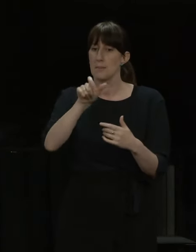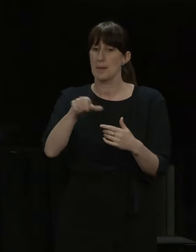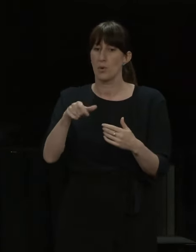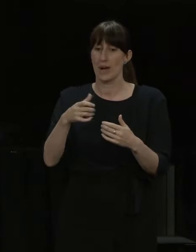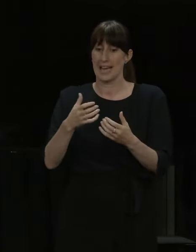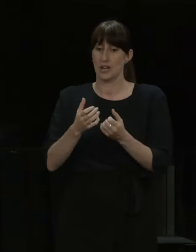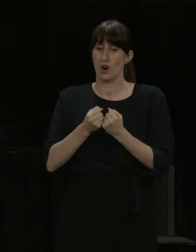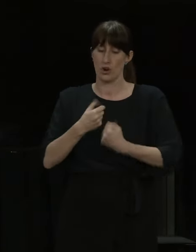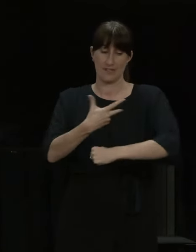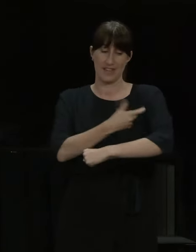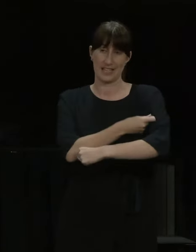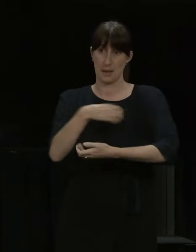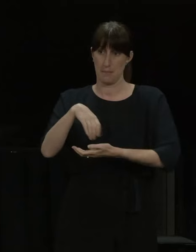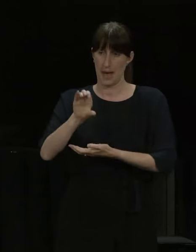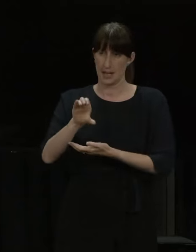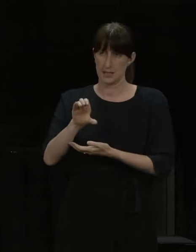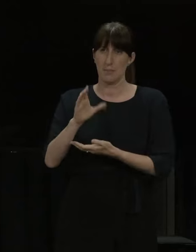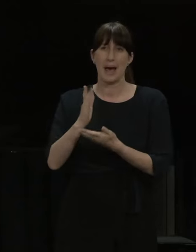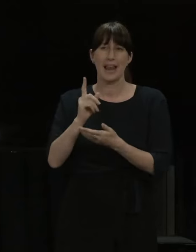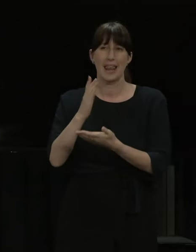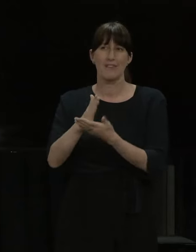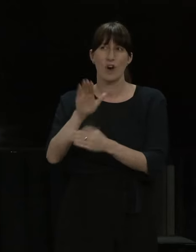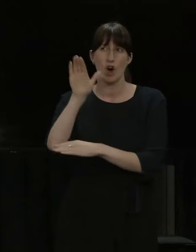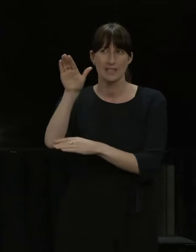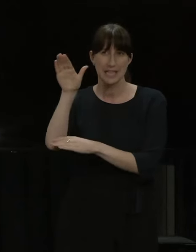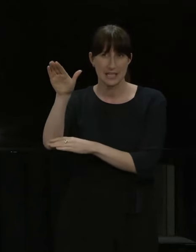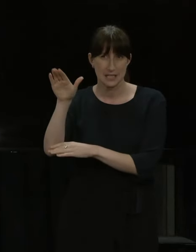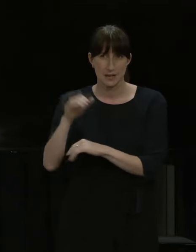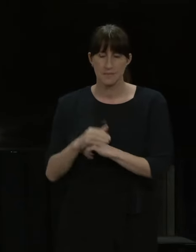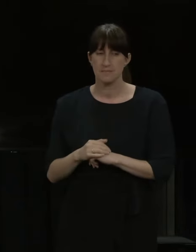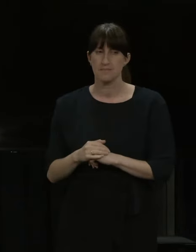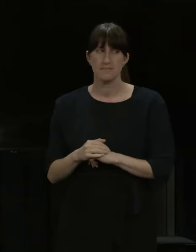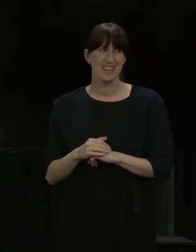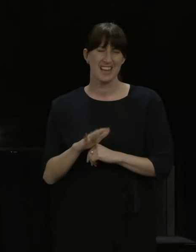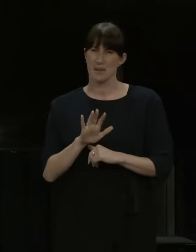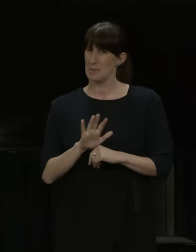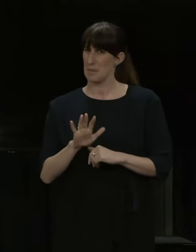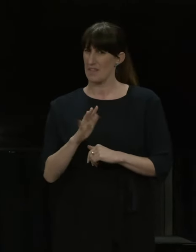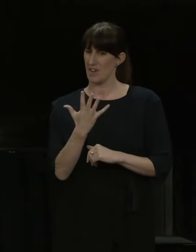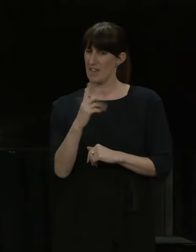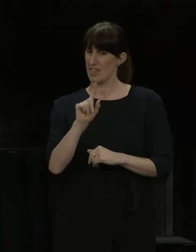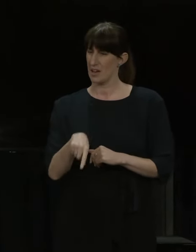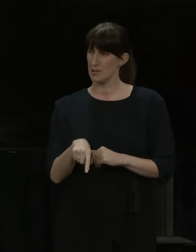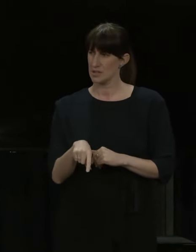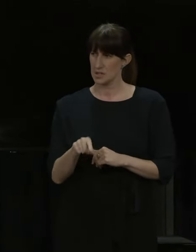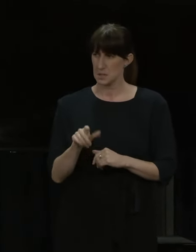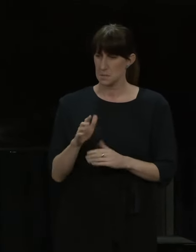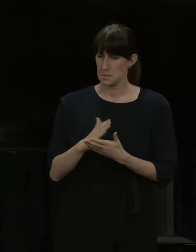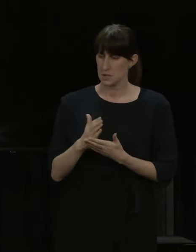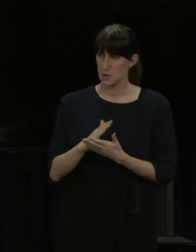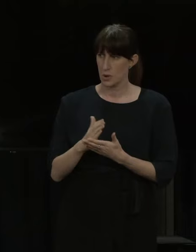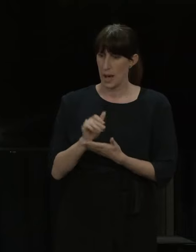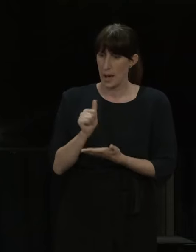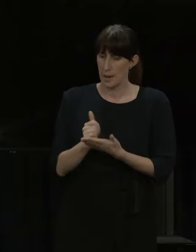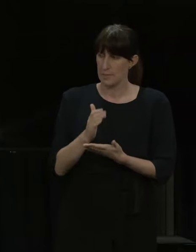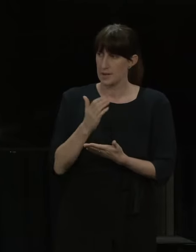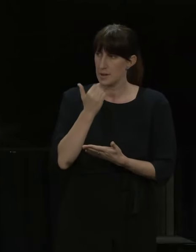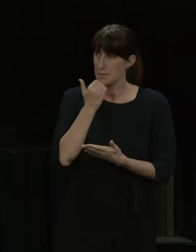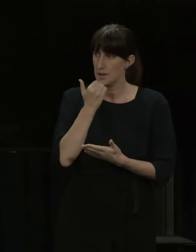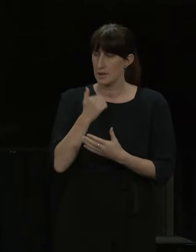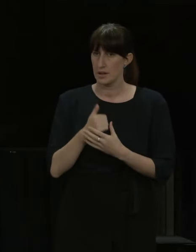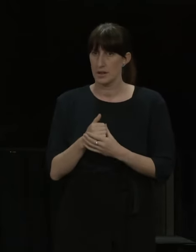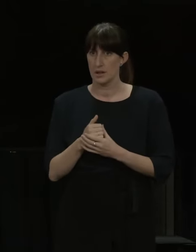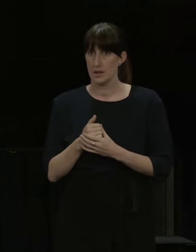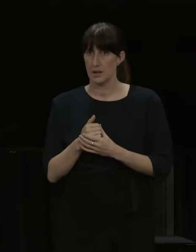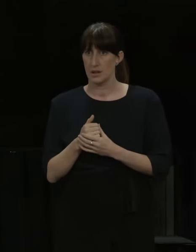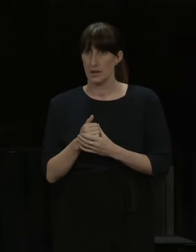vaccines? Several thousand. I don't have, I think it was about 5,000 and something, but I haven't got the exact numbers in front of me. A portion of the